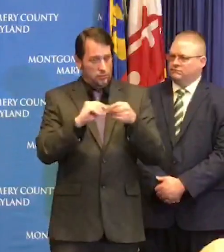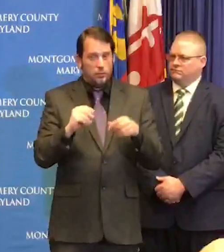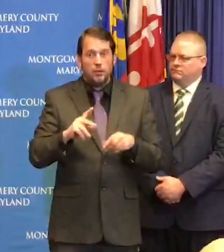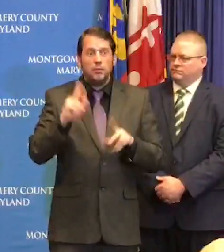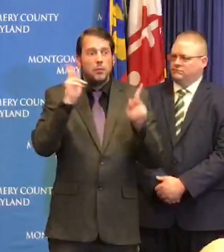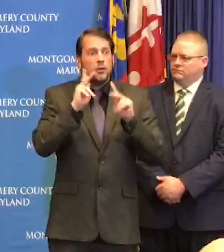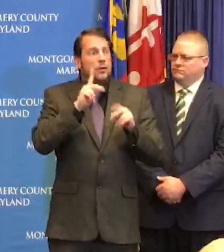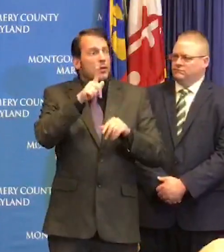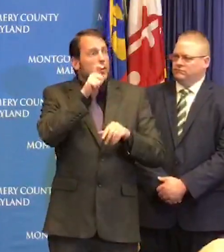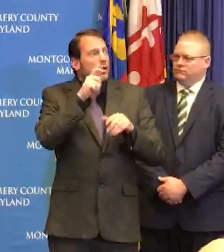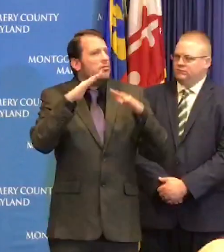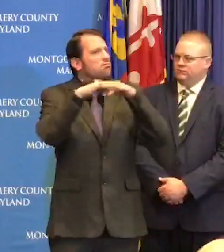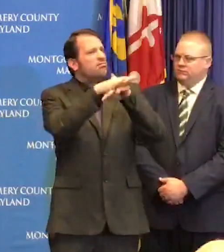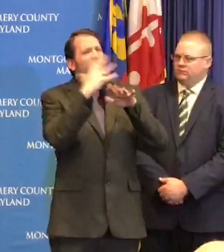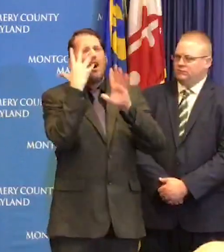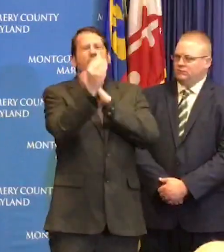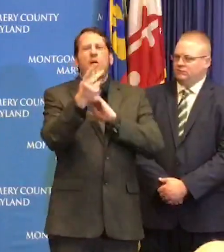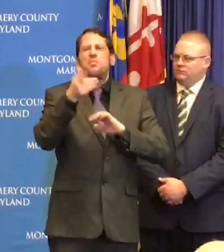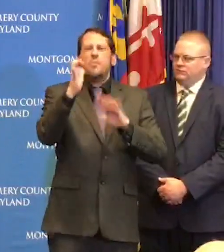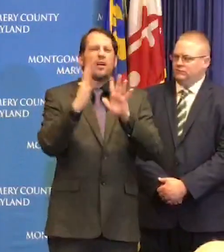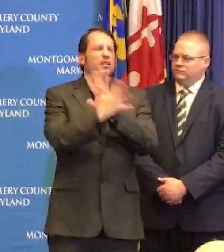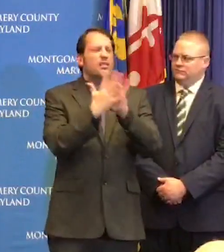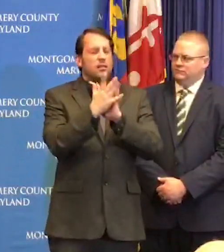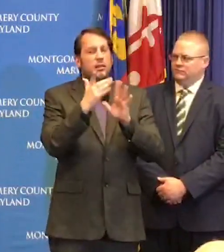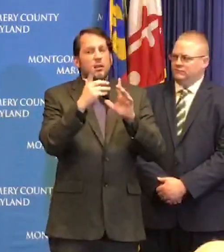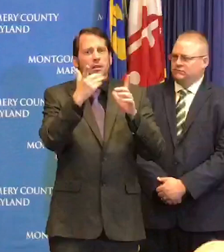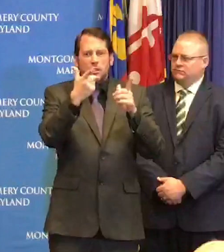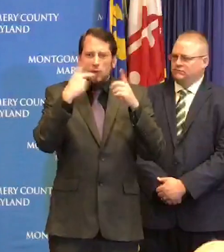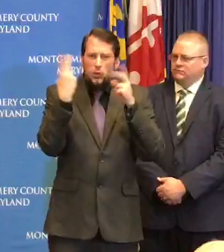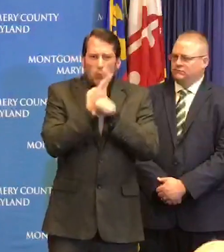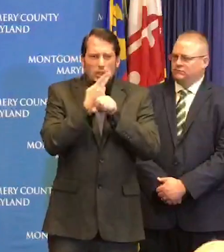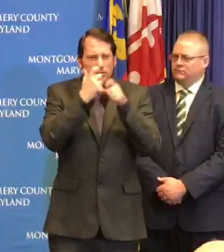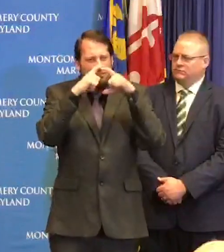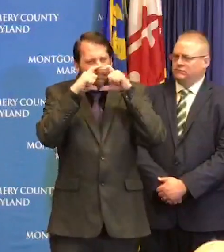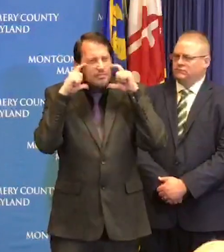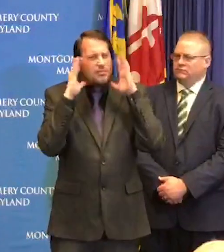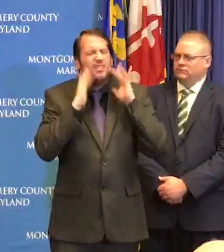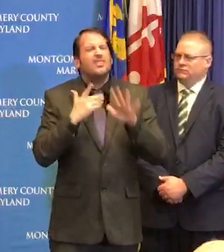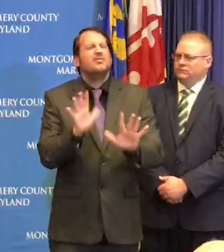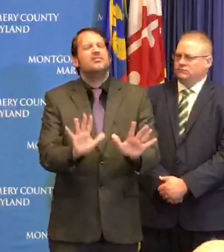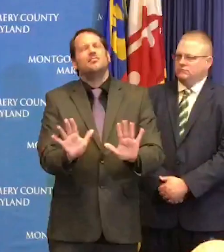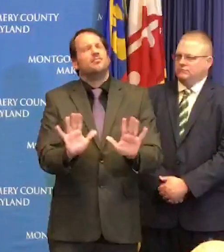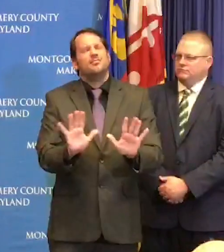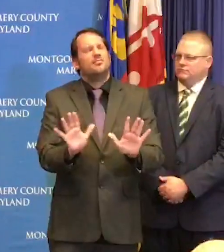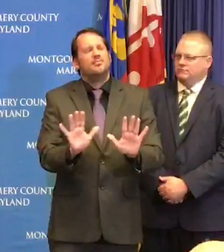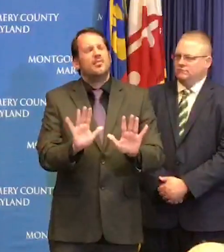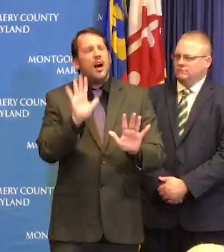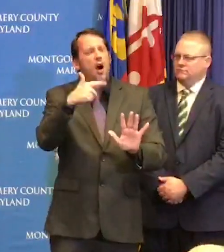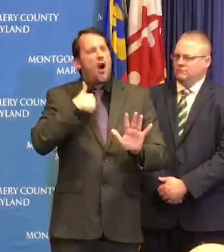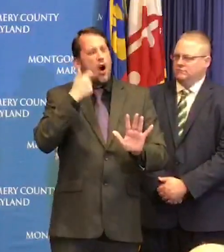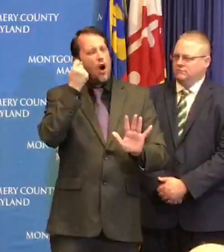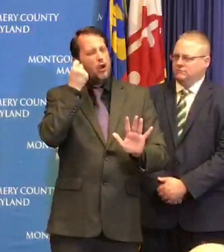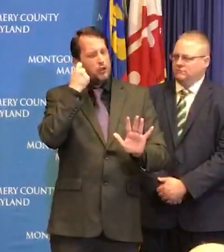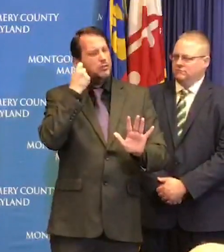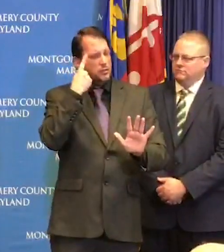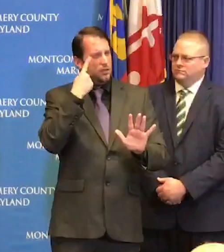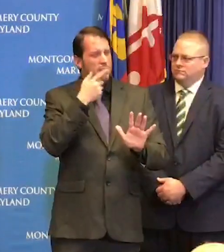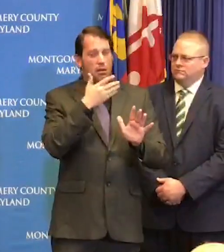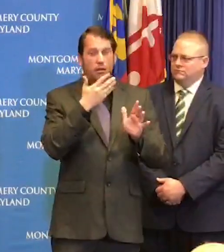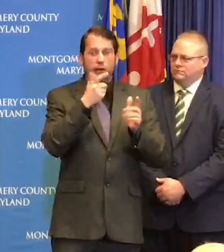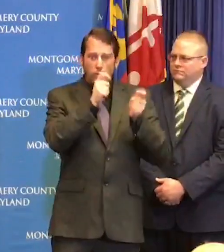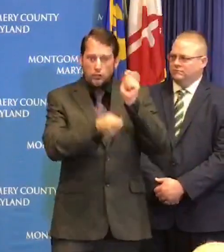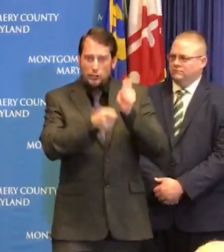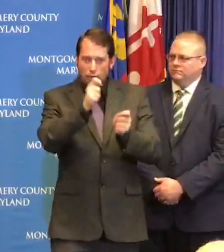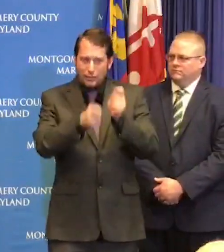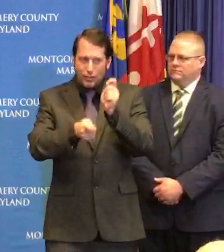protection gear what it means is we recognize dynamics have changed and we need to be a little bit more proactive in terms